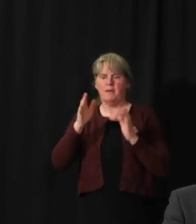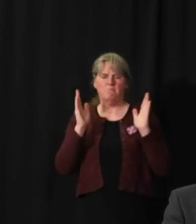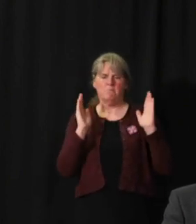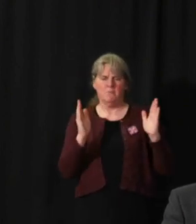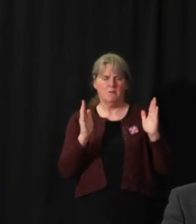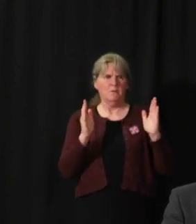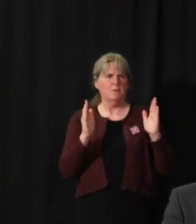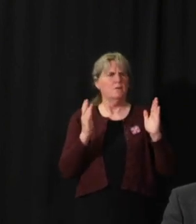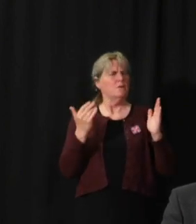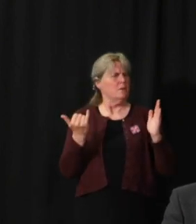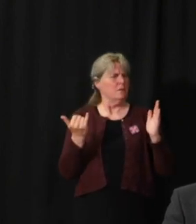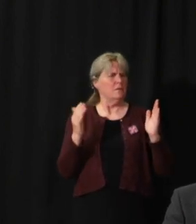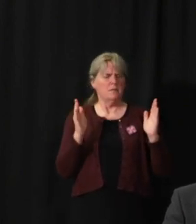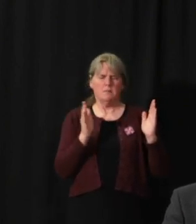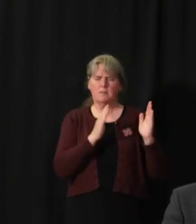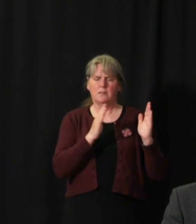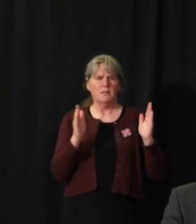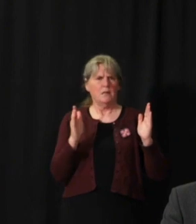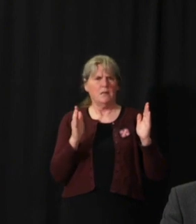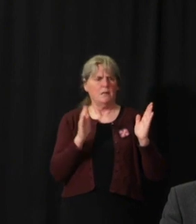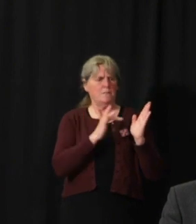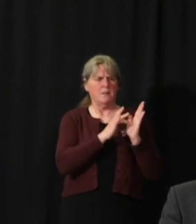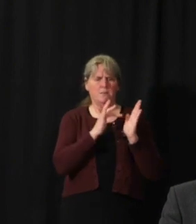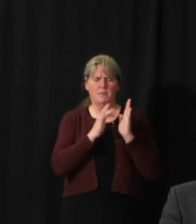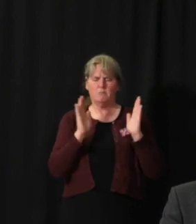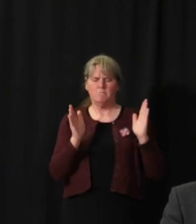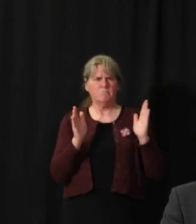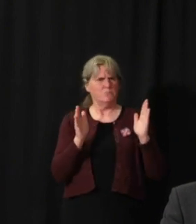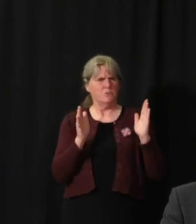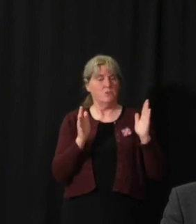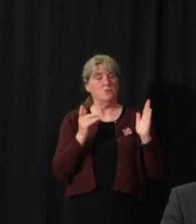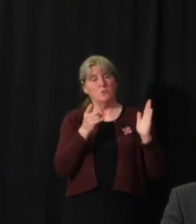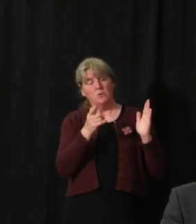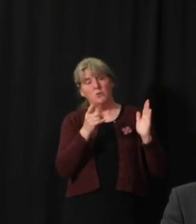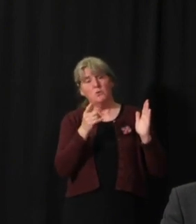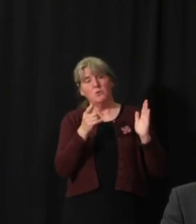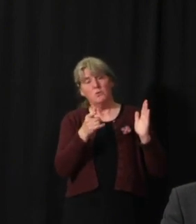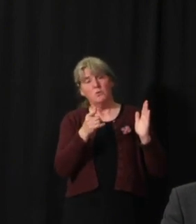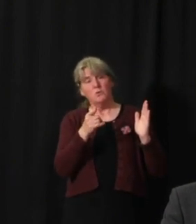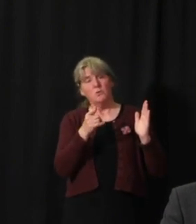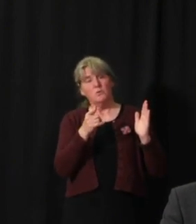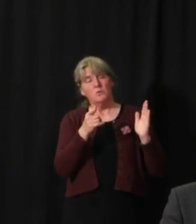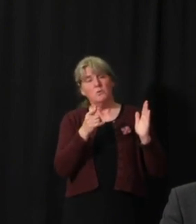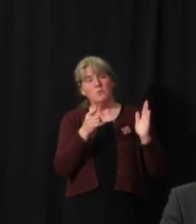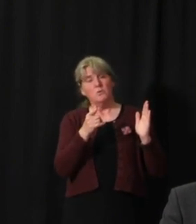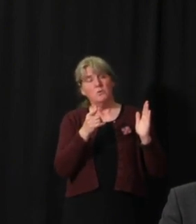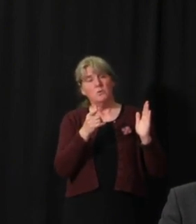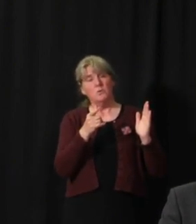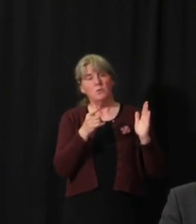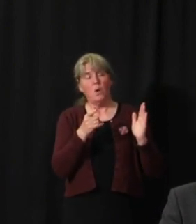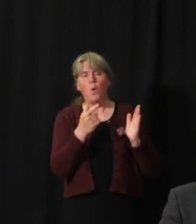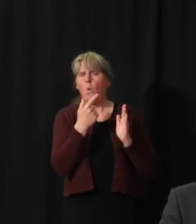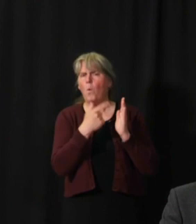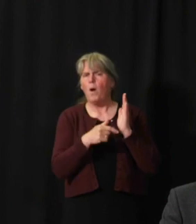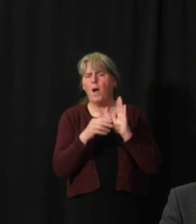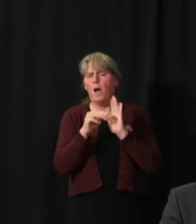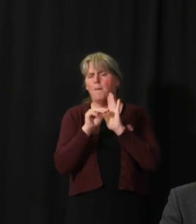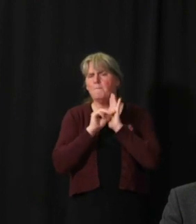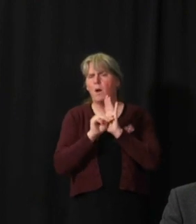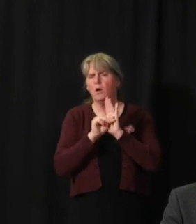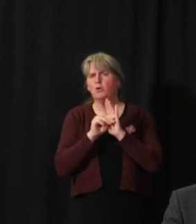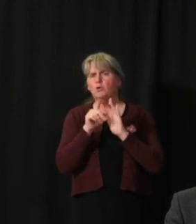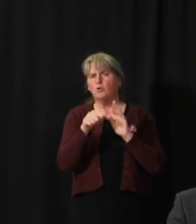are we looking at now? How far are you looking ahead in the modeling that I assume is going on right now?